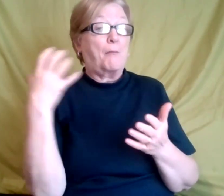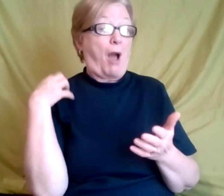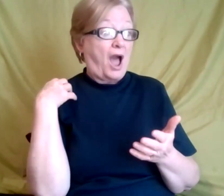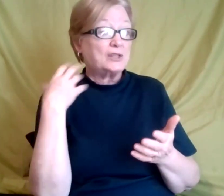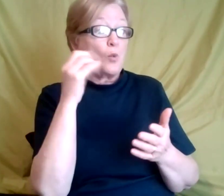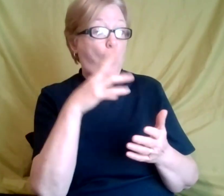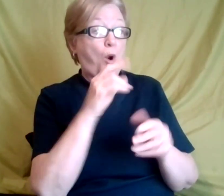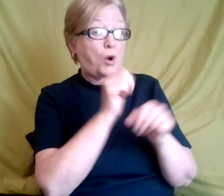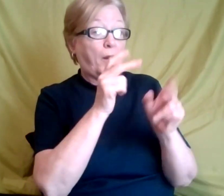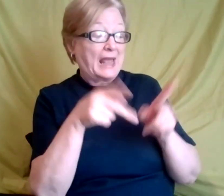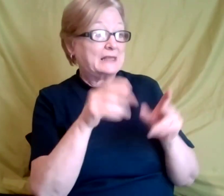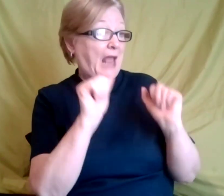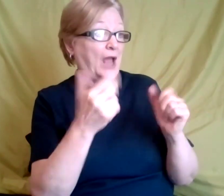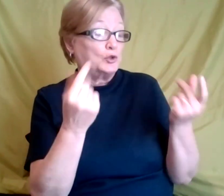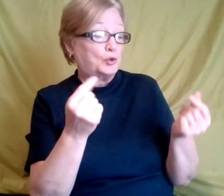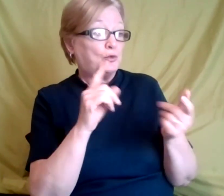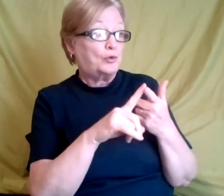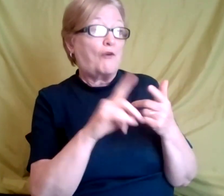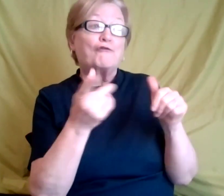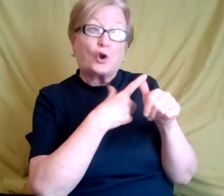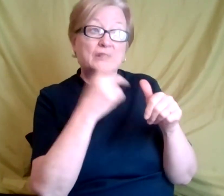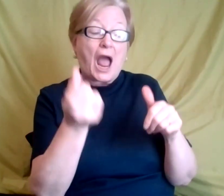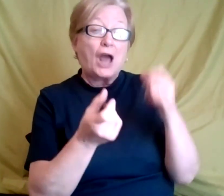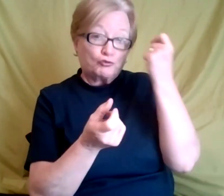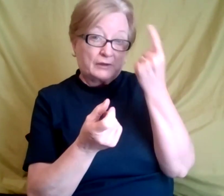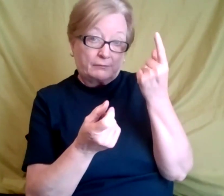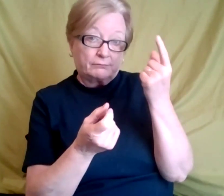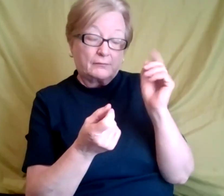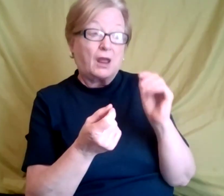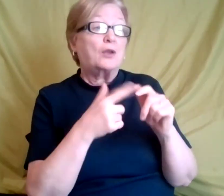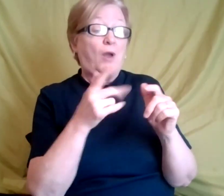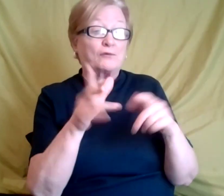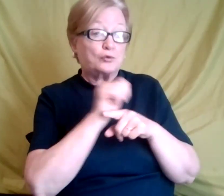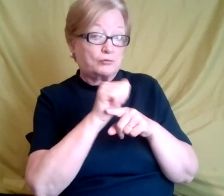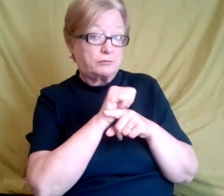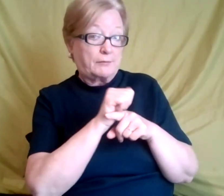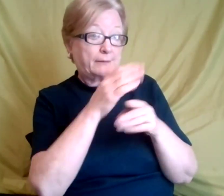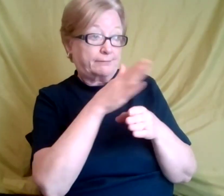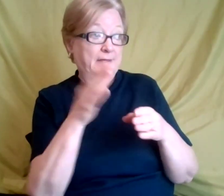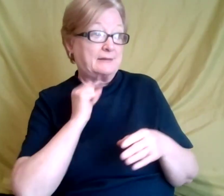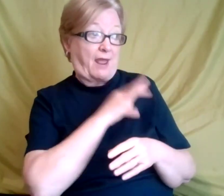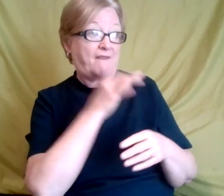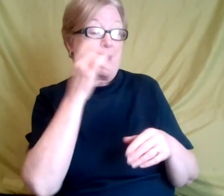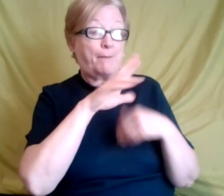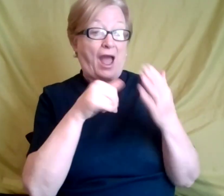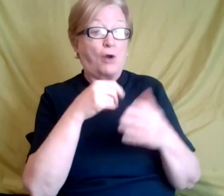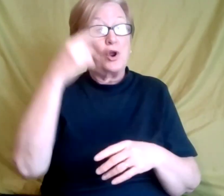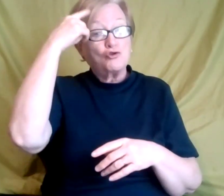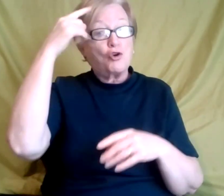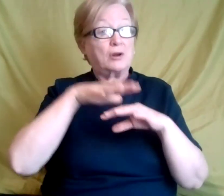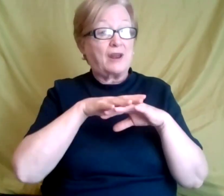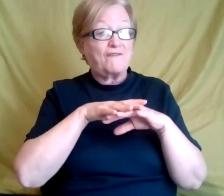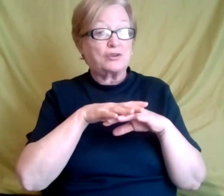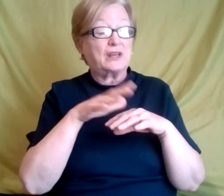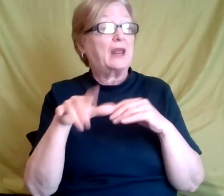just to have that understanding. You have to be able to train your staff on neuro diversity. Um, for example, like autism or